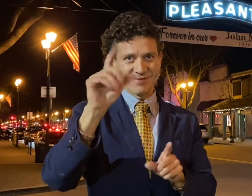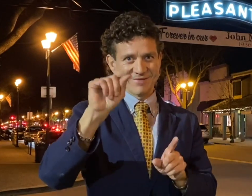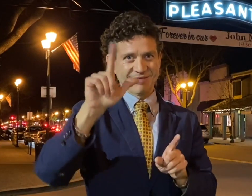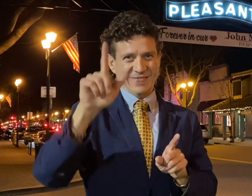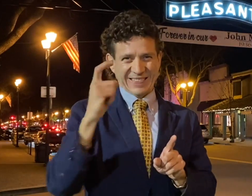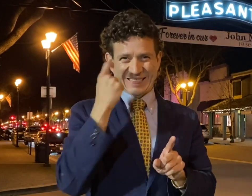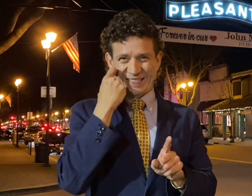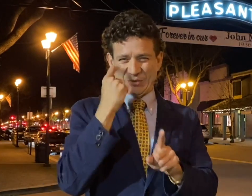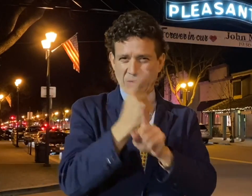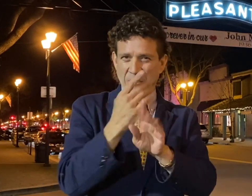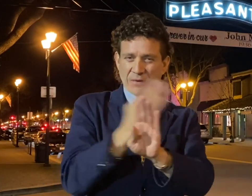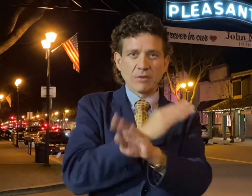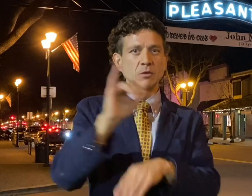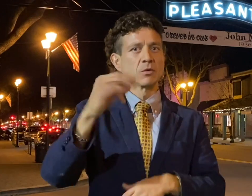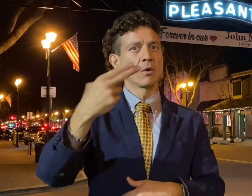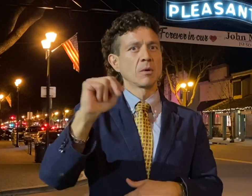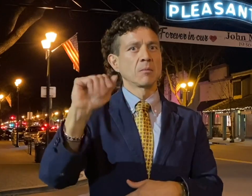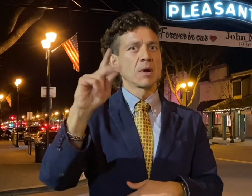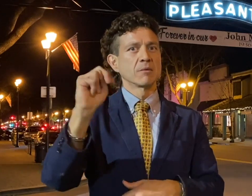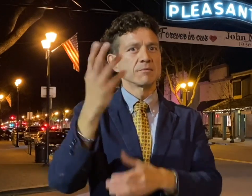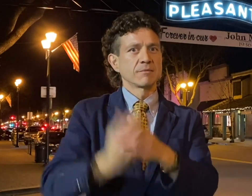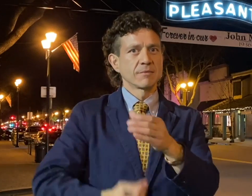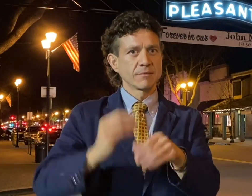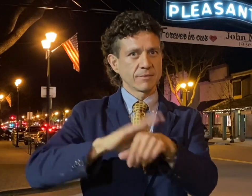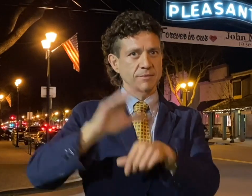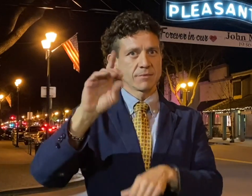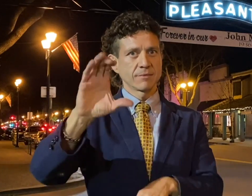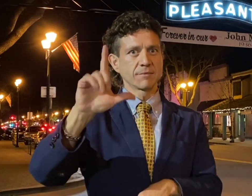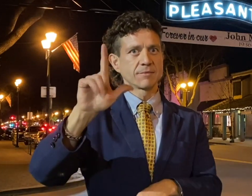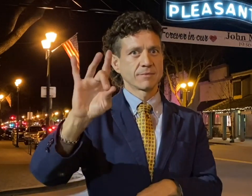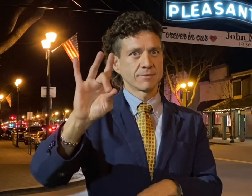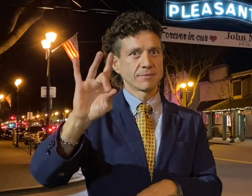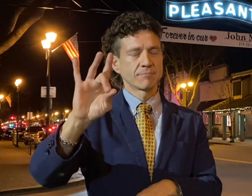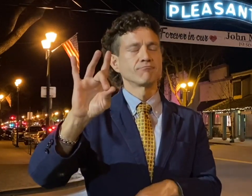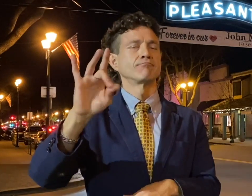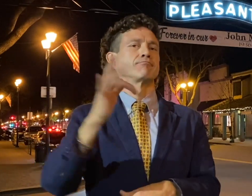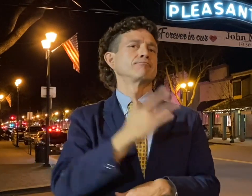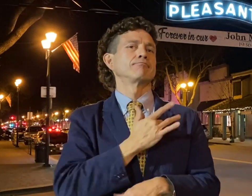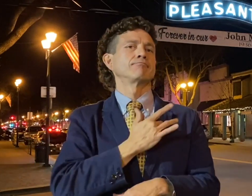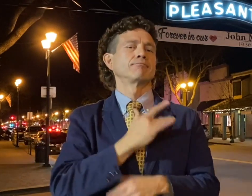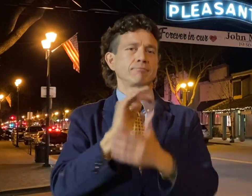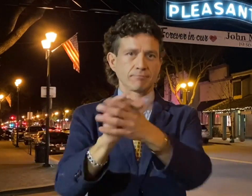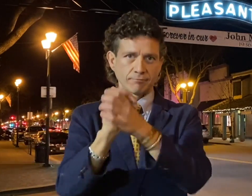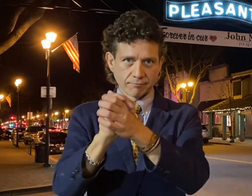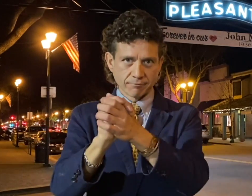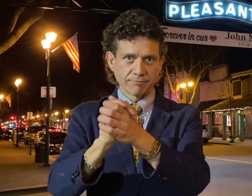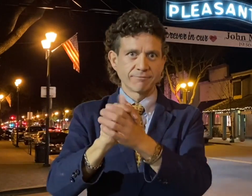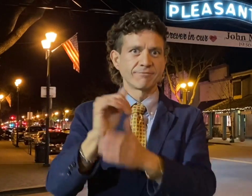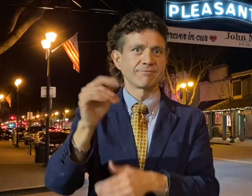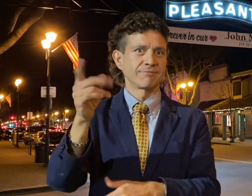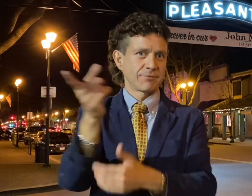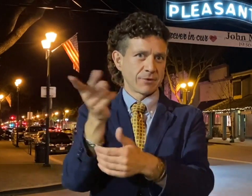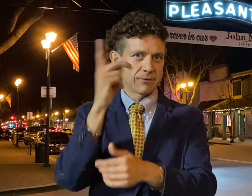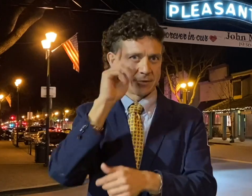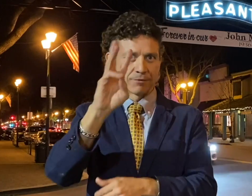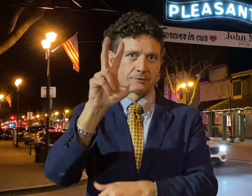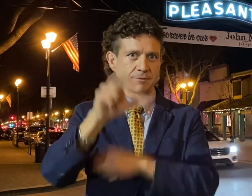26th, just before John's death on December 28th. Really, hats off to both of them for 63 years of love.